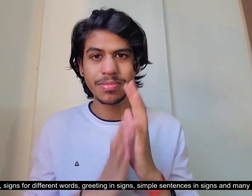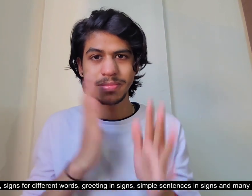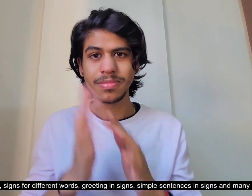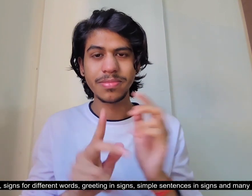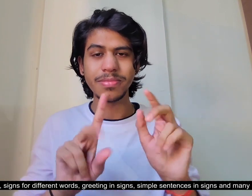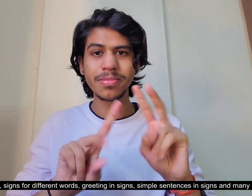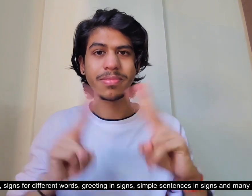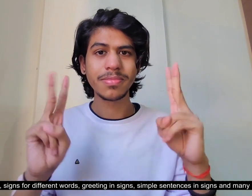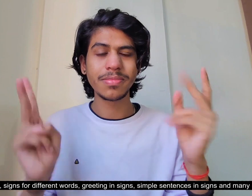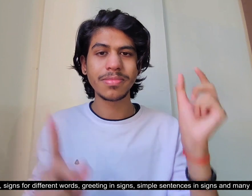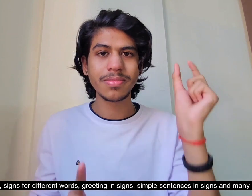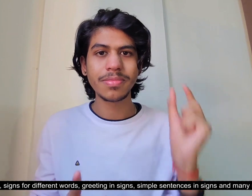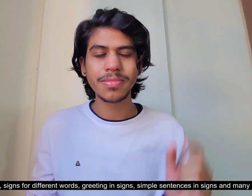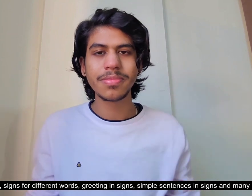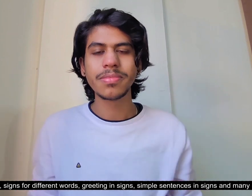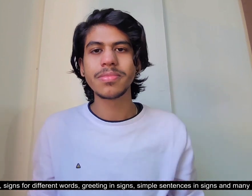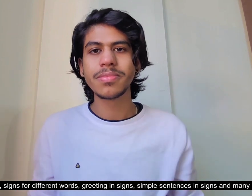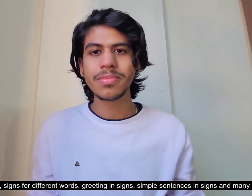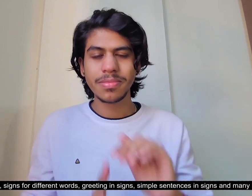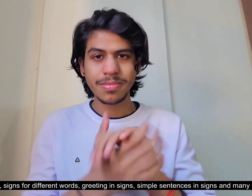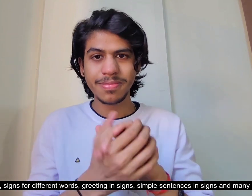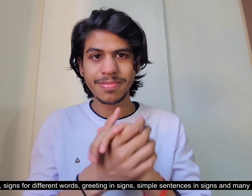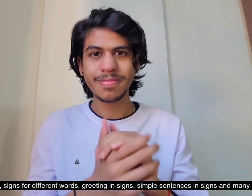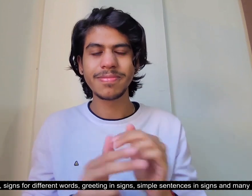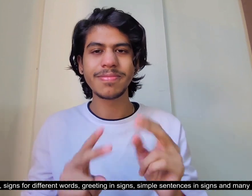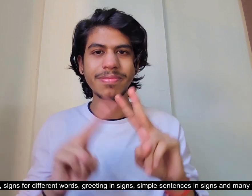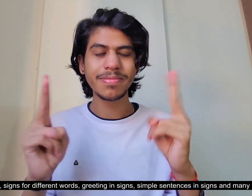science for different words, grading in science,